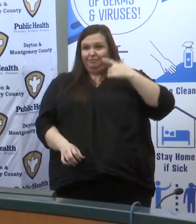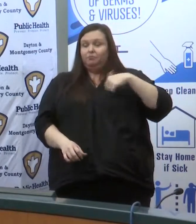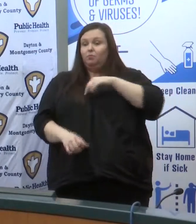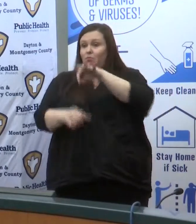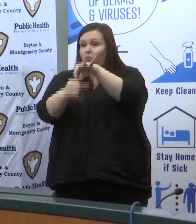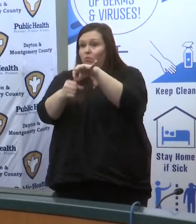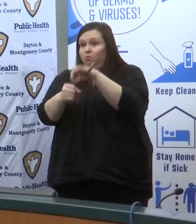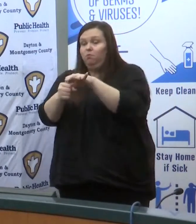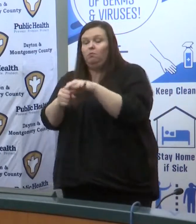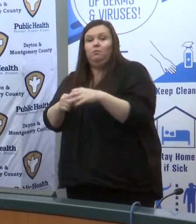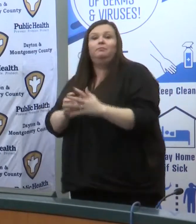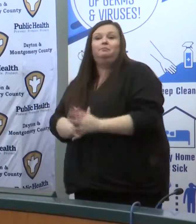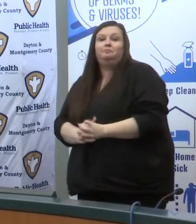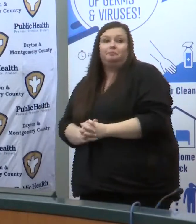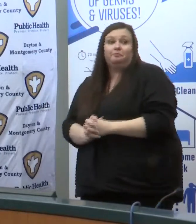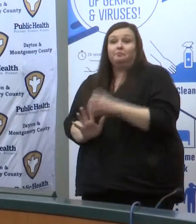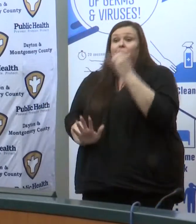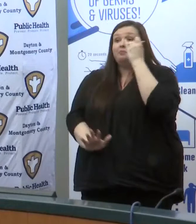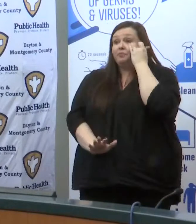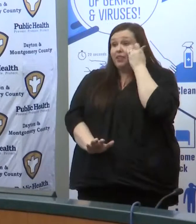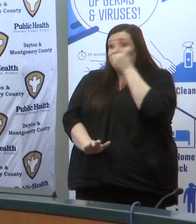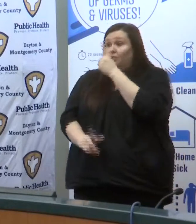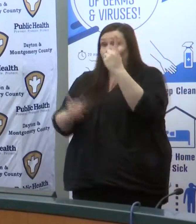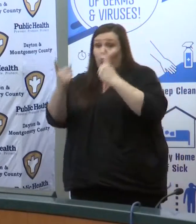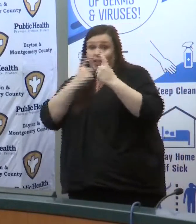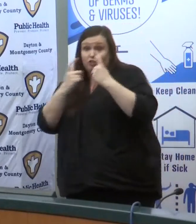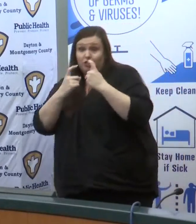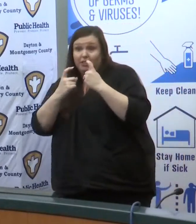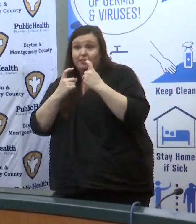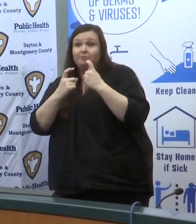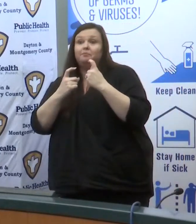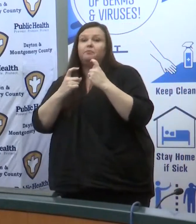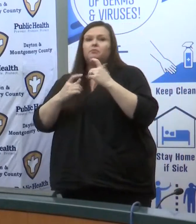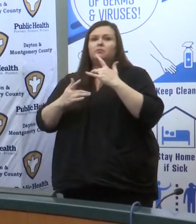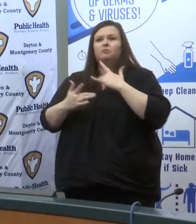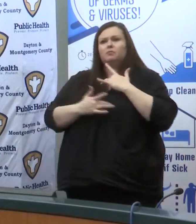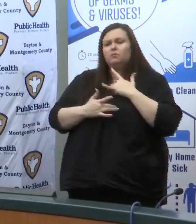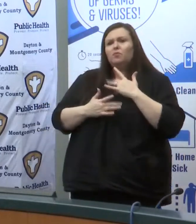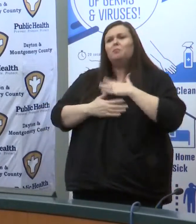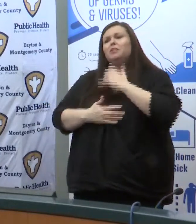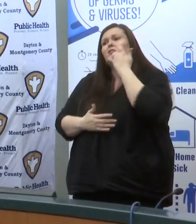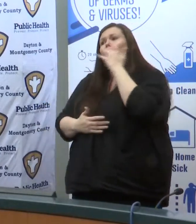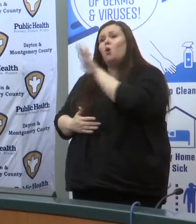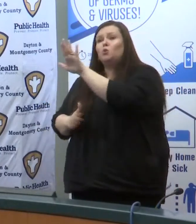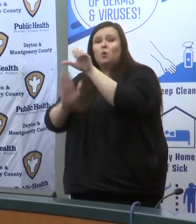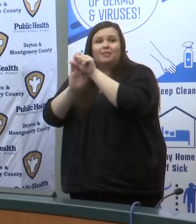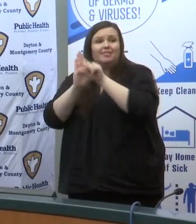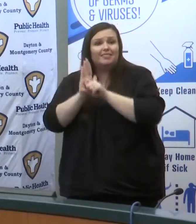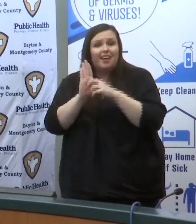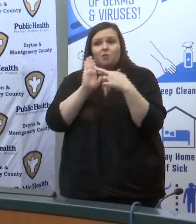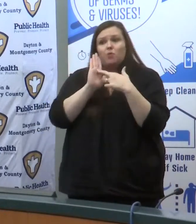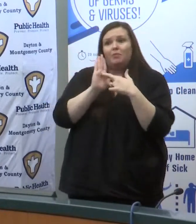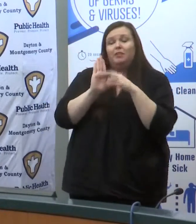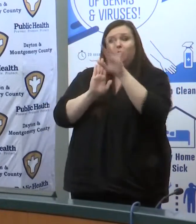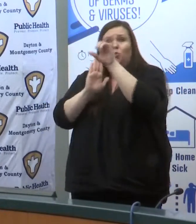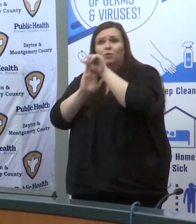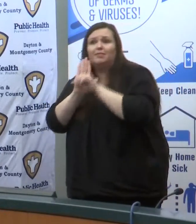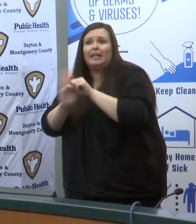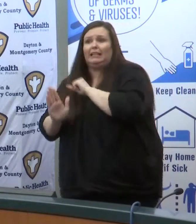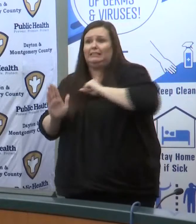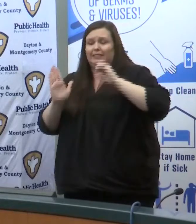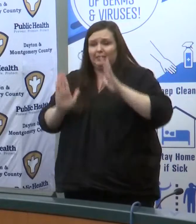we work for you folks if you have a question you need to talk to your state senator your state representative